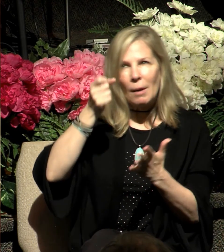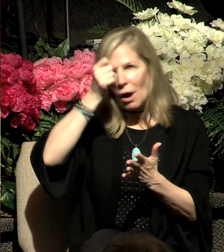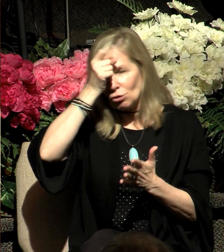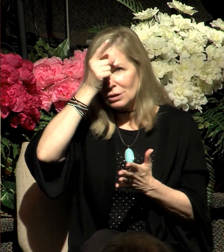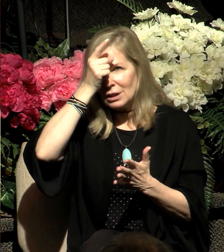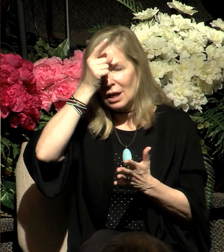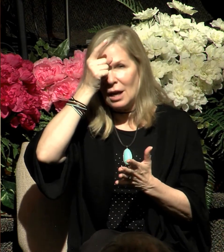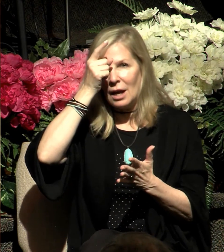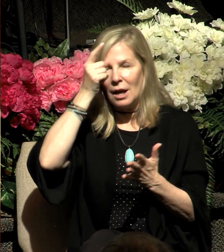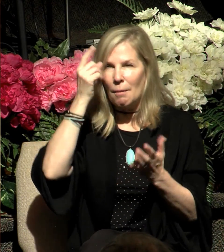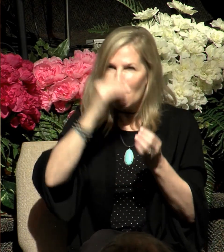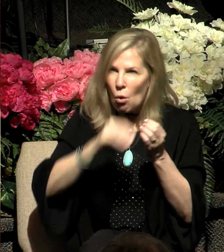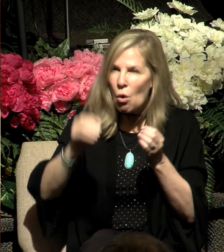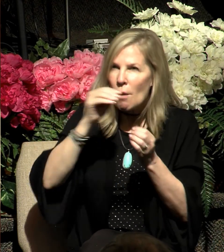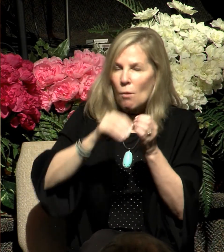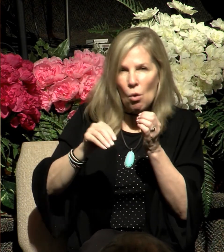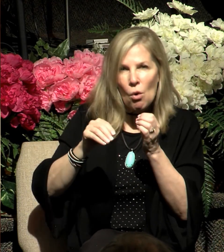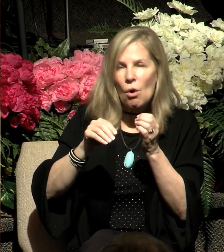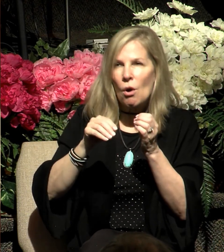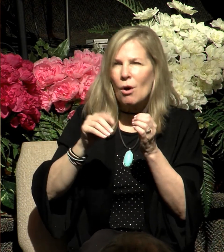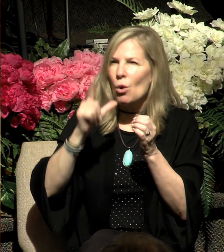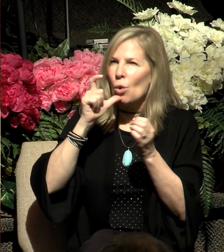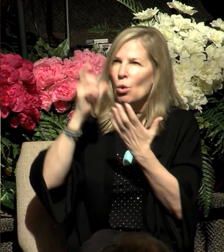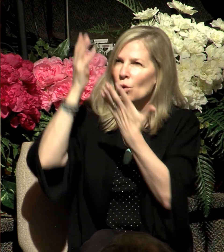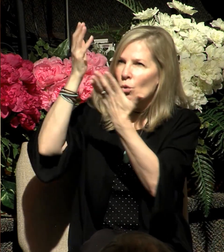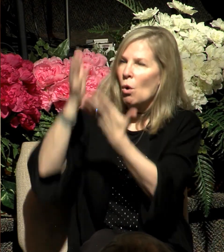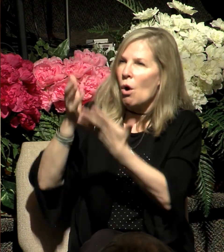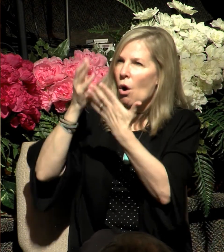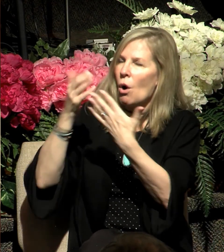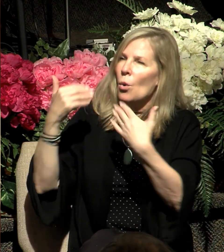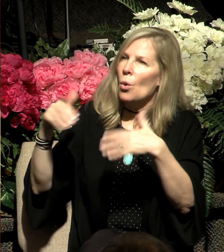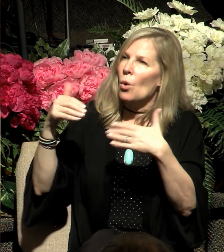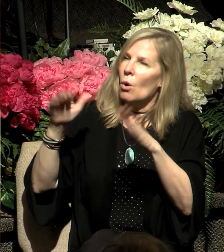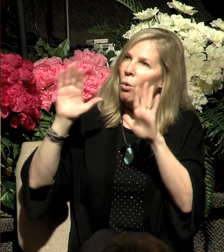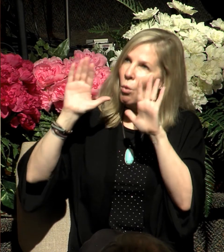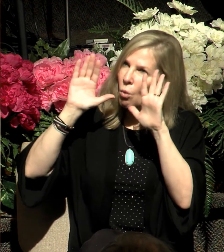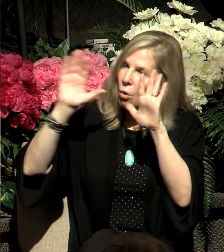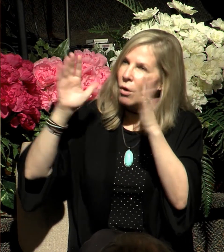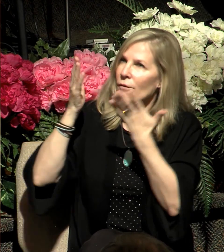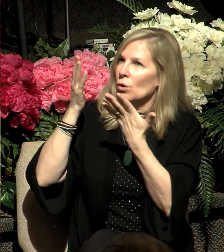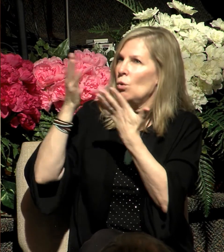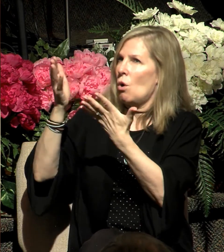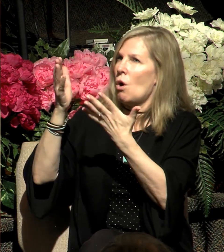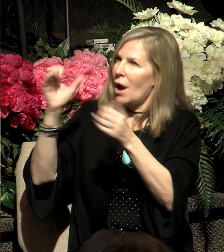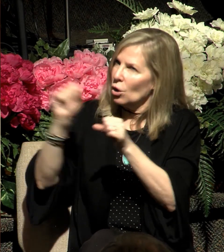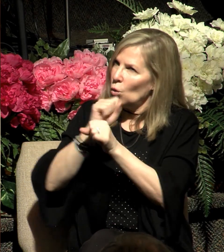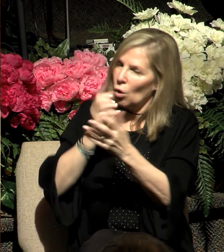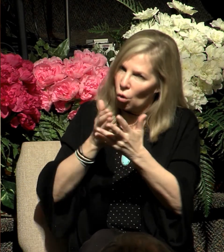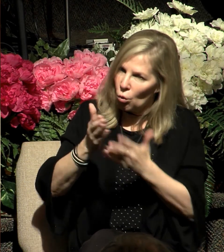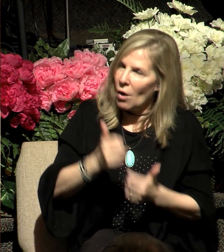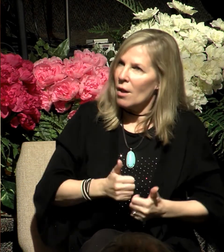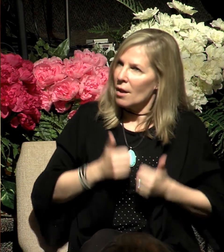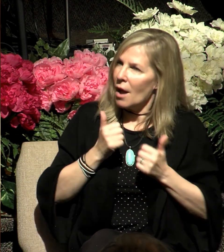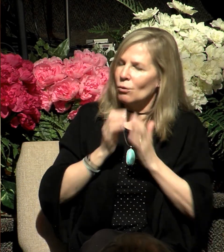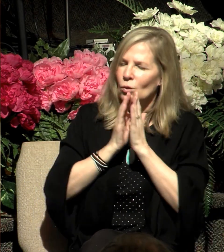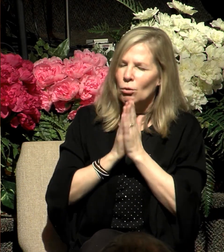more and more who you are, how wonderful you are, how you work in our lives. We pray this in Jesus' name.